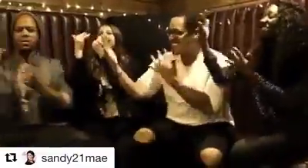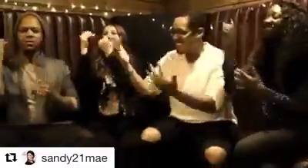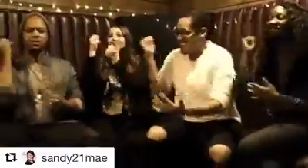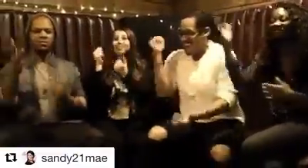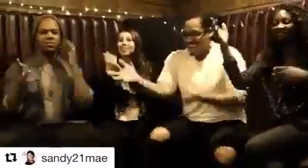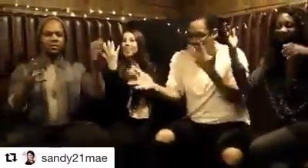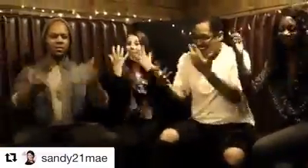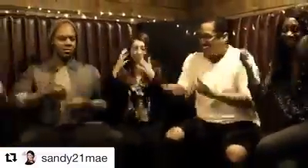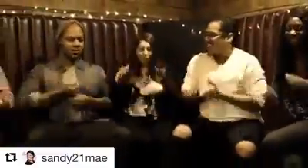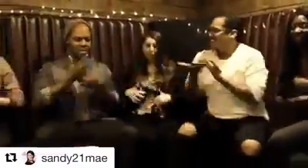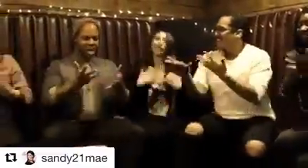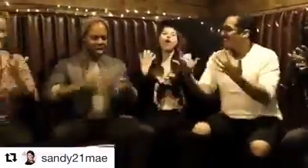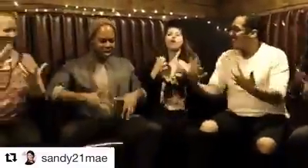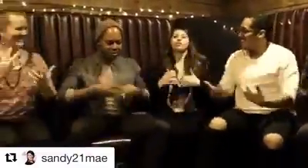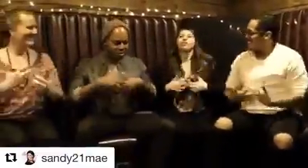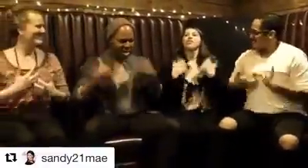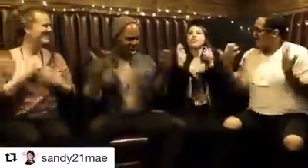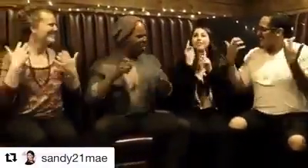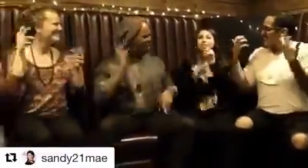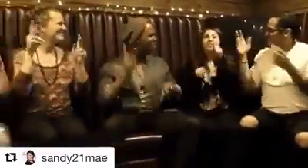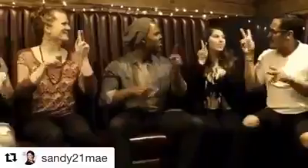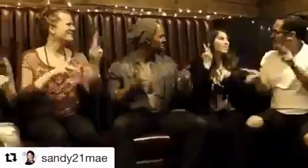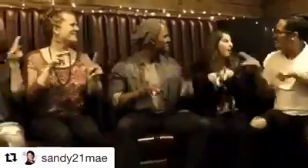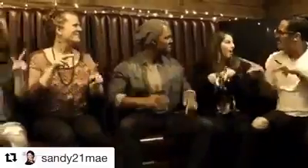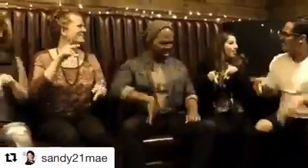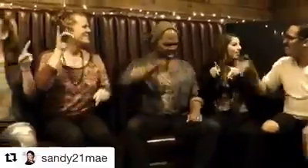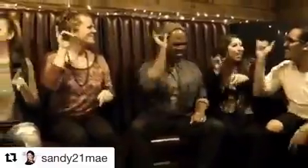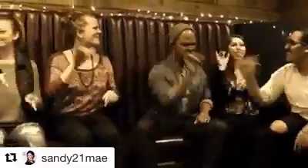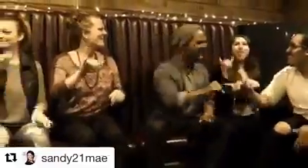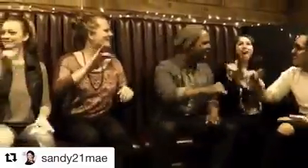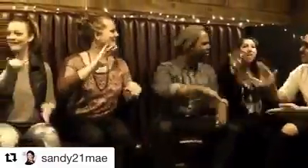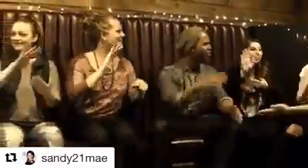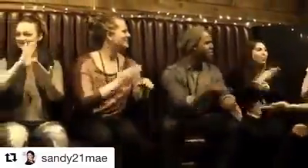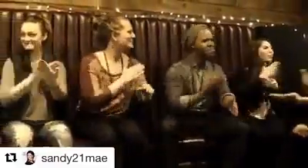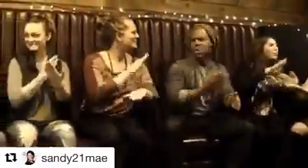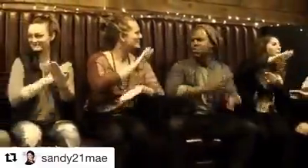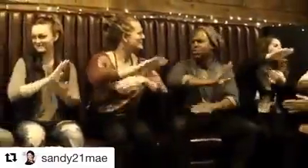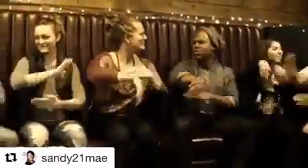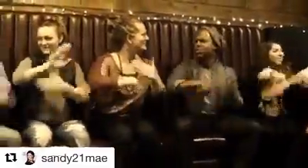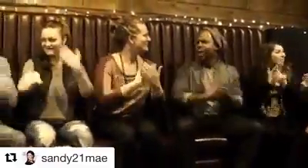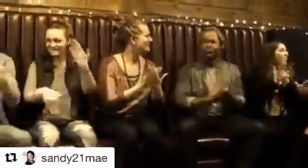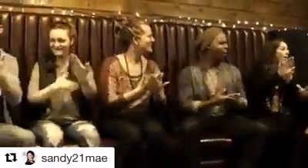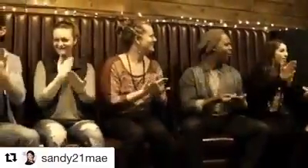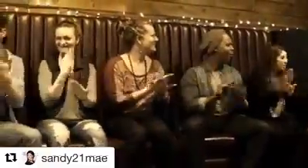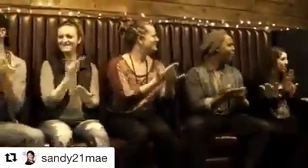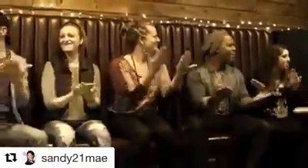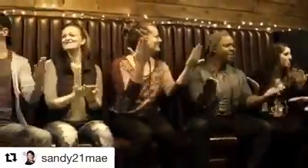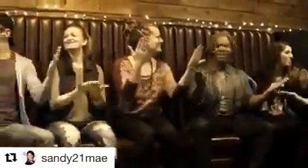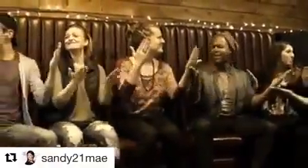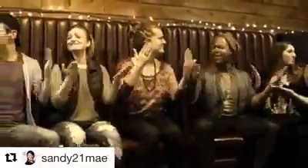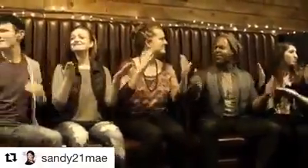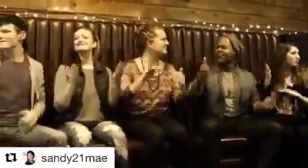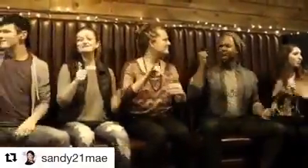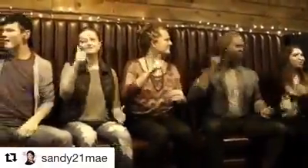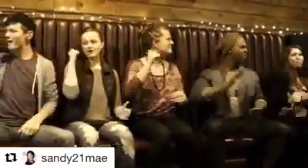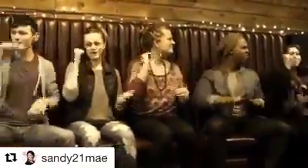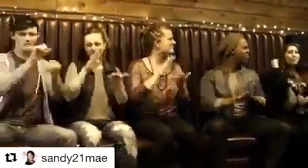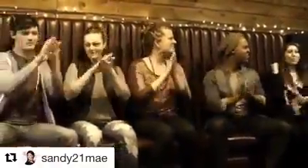sing Singing the song of angry men It is the music of a people Who